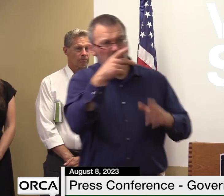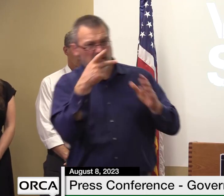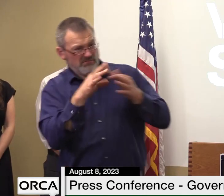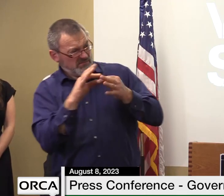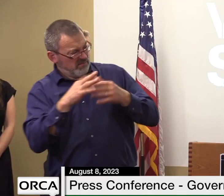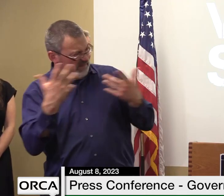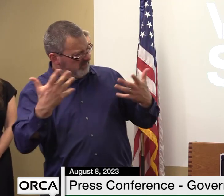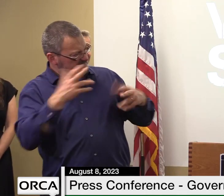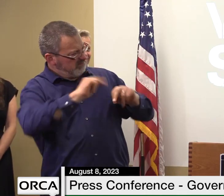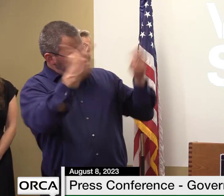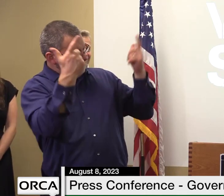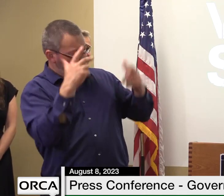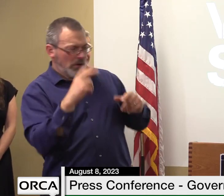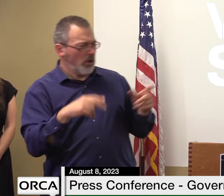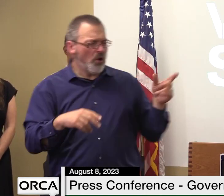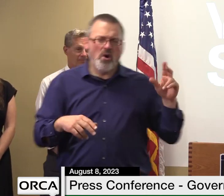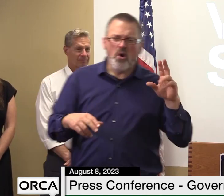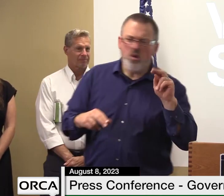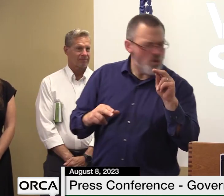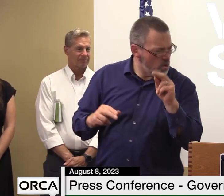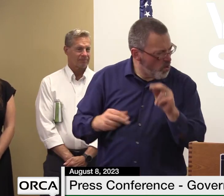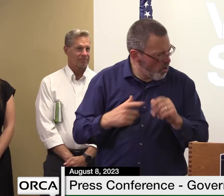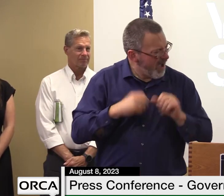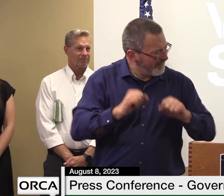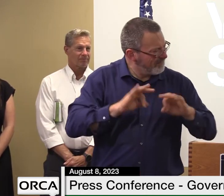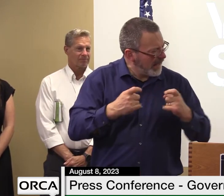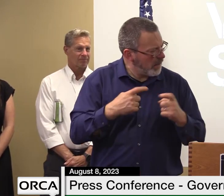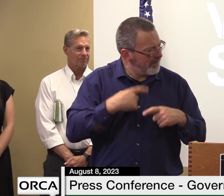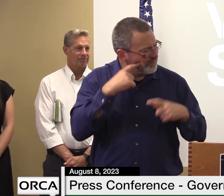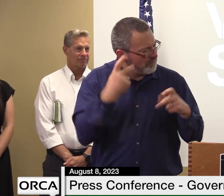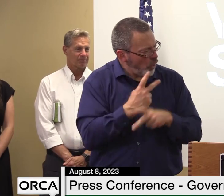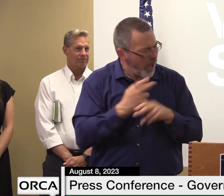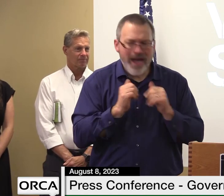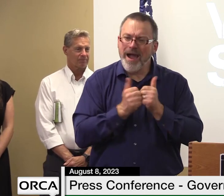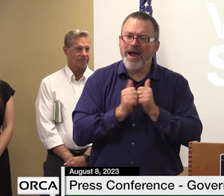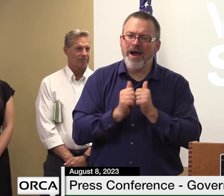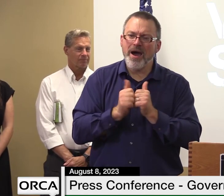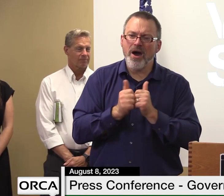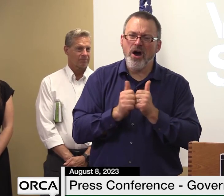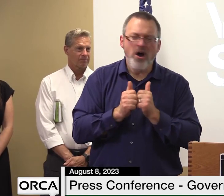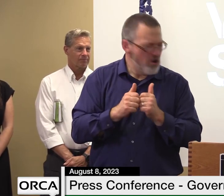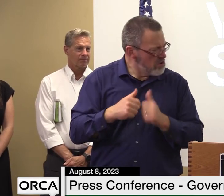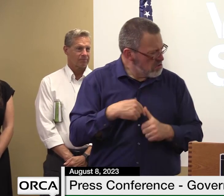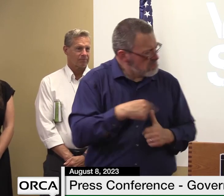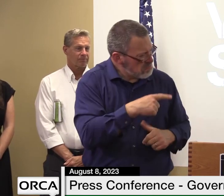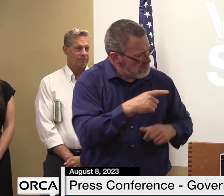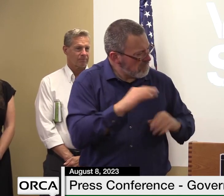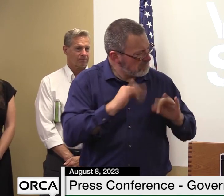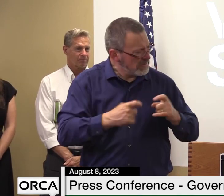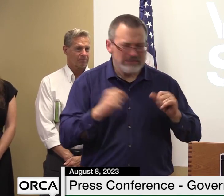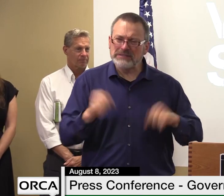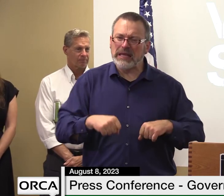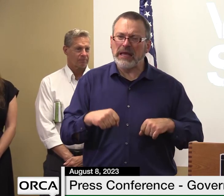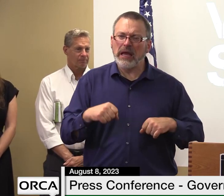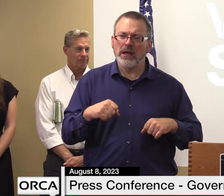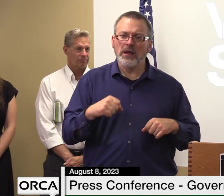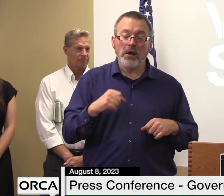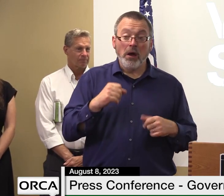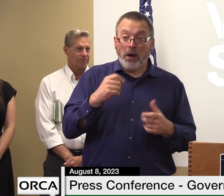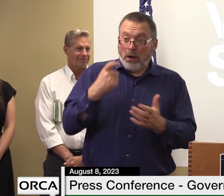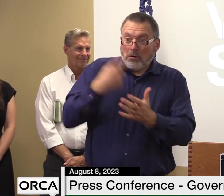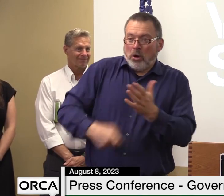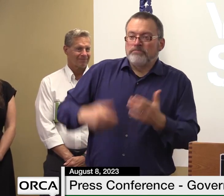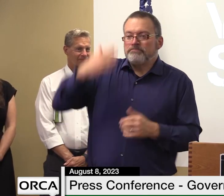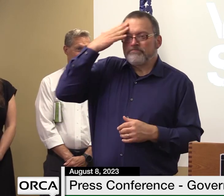that yet but well you i mean you've got experience sort of these sort of civil engineering projects and so i just wanted to sort of as we talk about